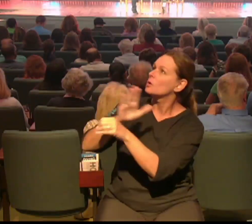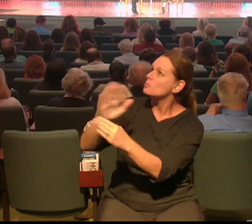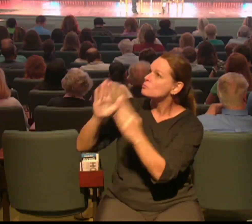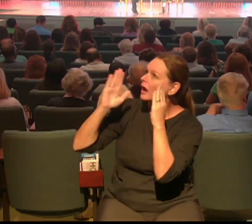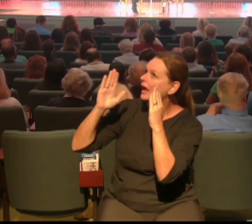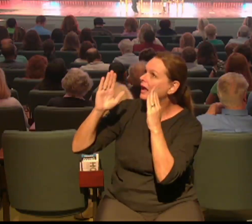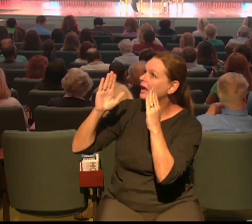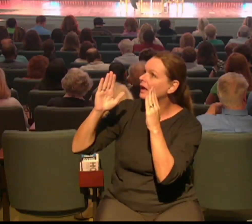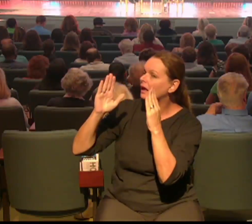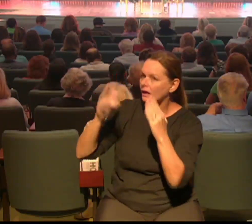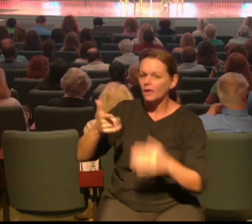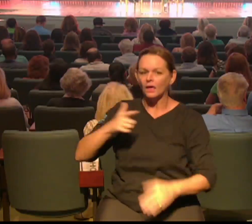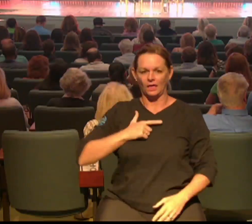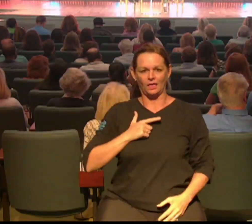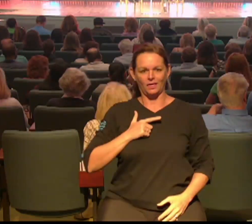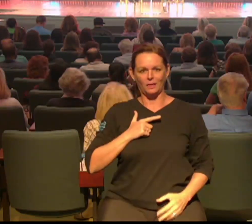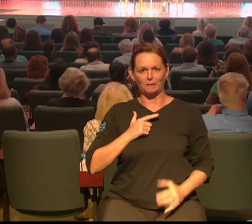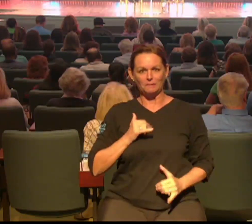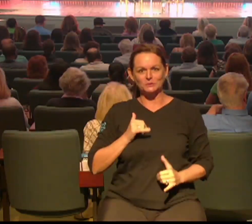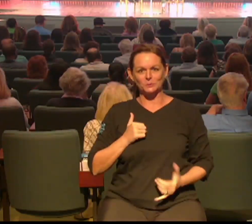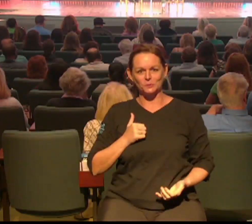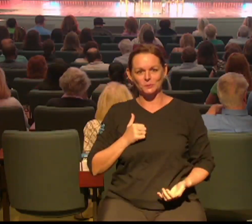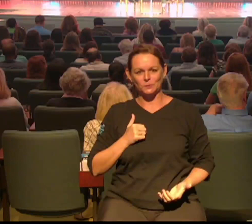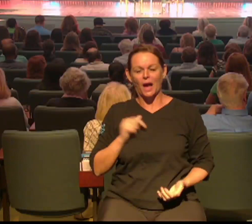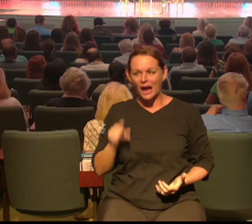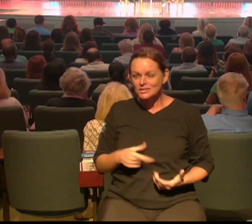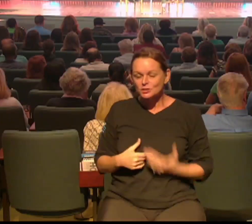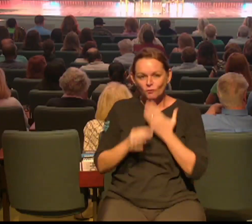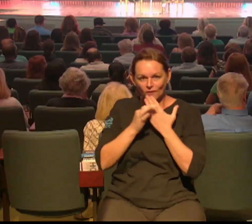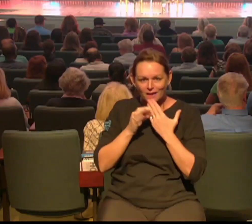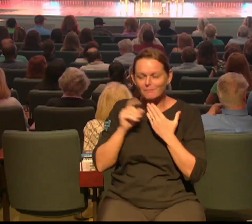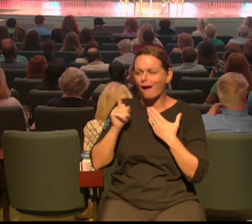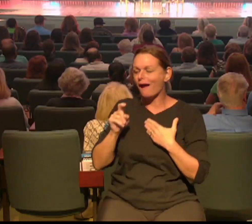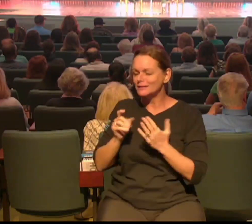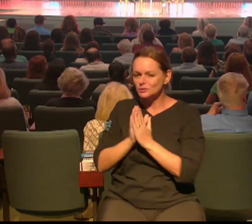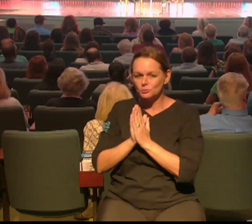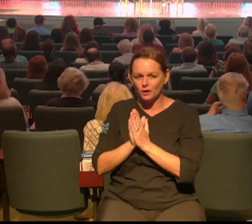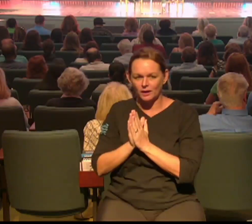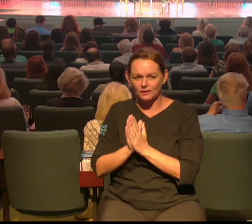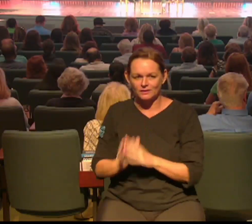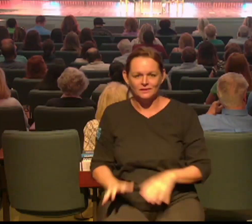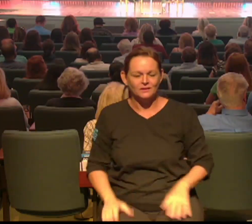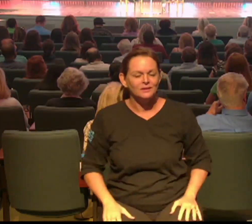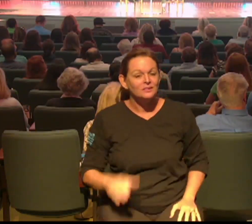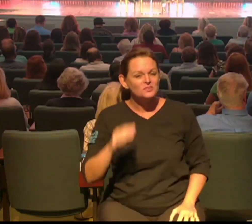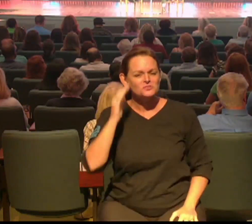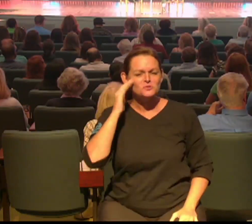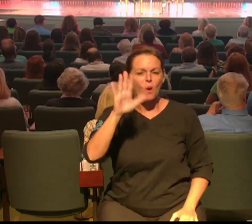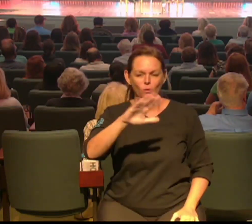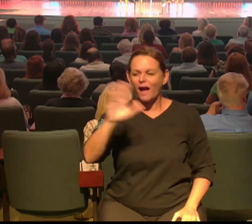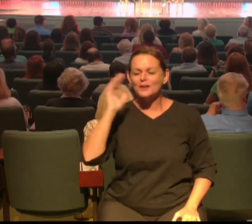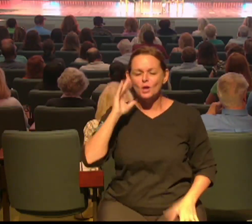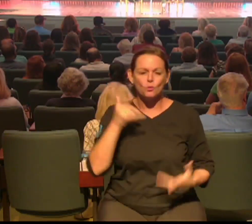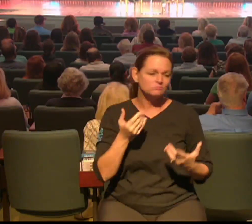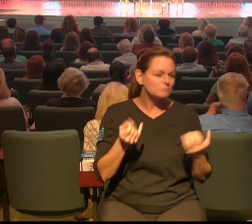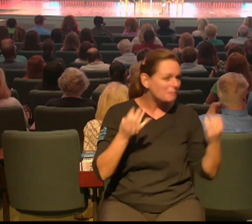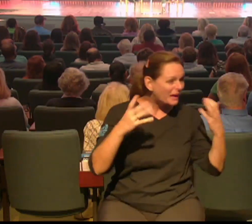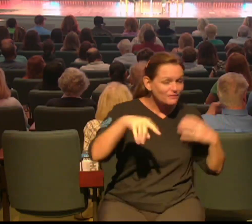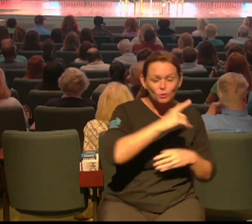right? That's right, yeah. And so many of you are probably fasting for the first time and you're smelling every hamburger that is being grilled in South Florida. I feel your pain.